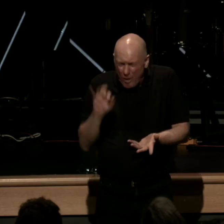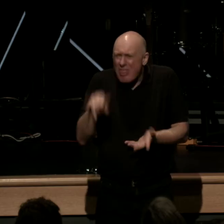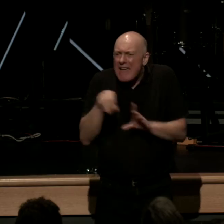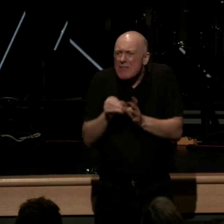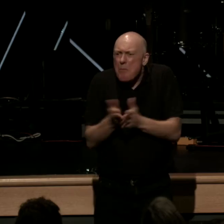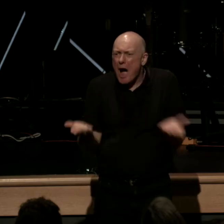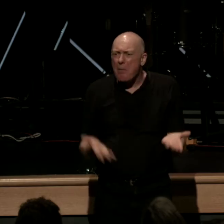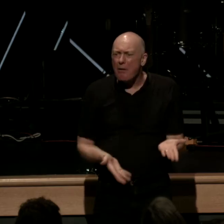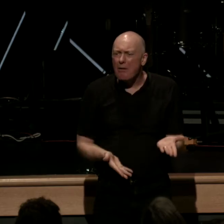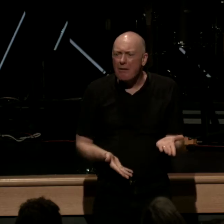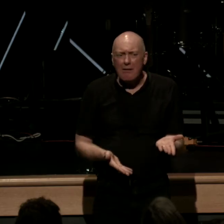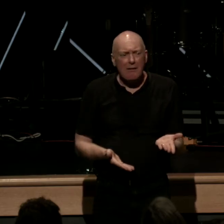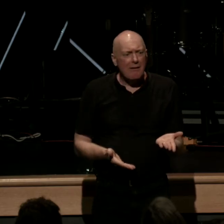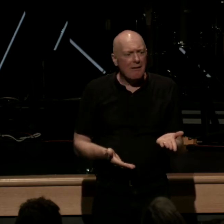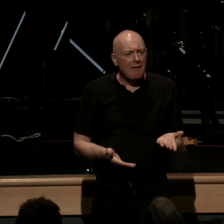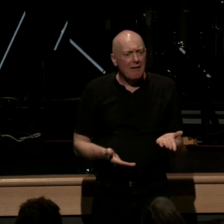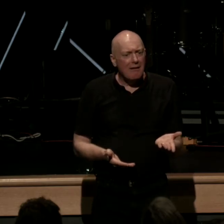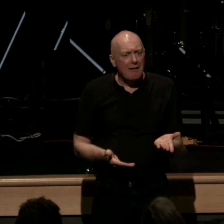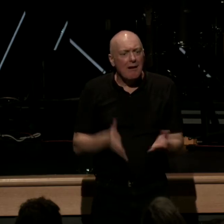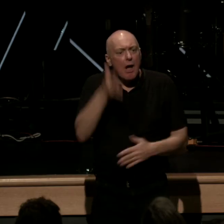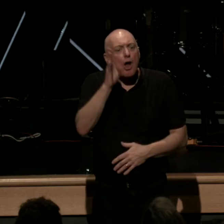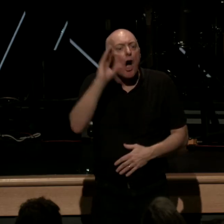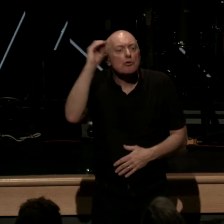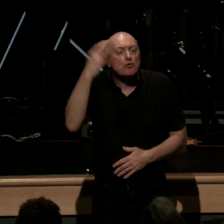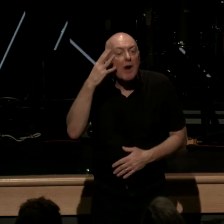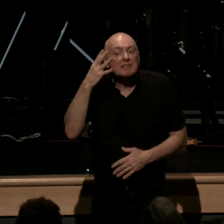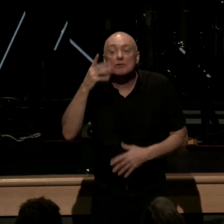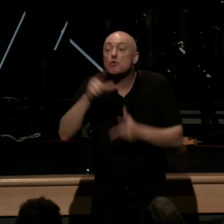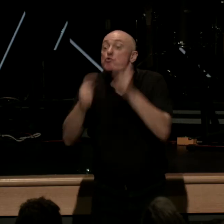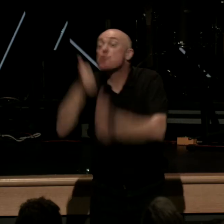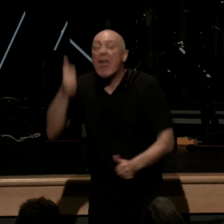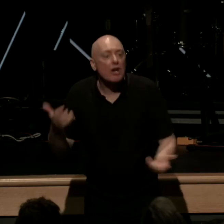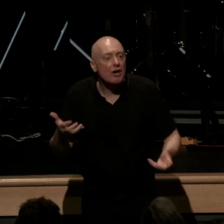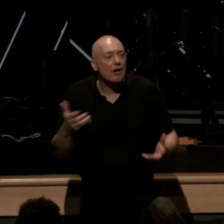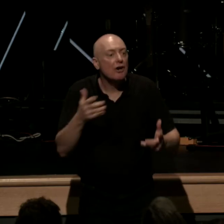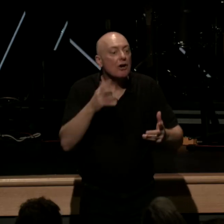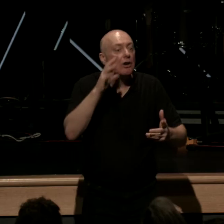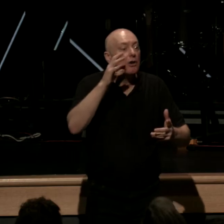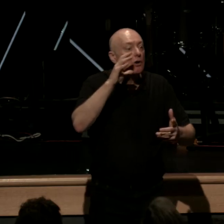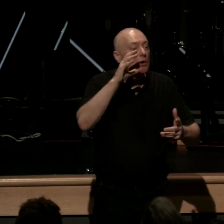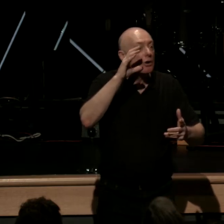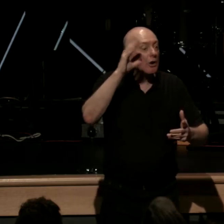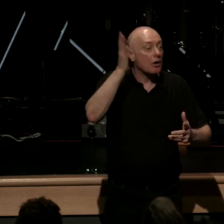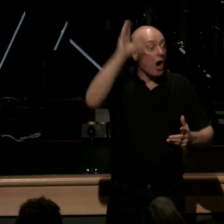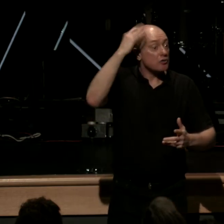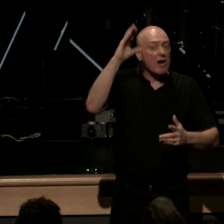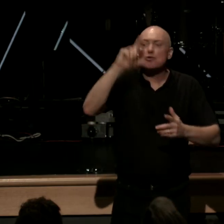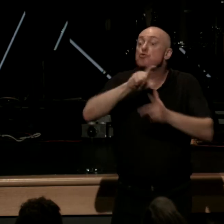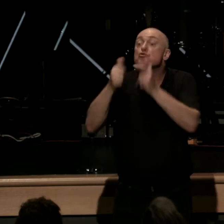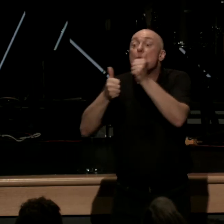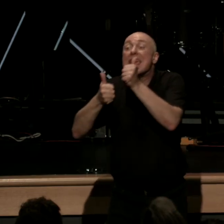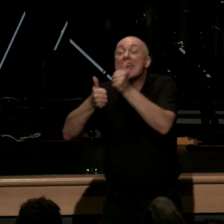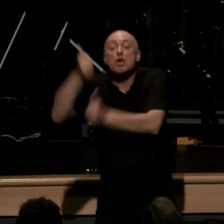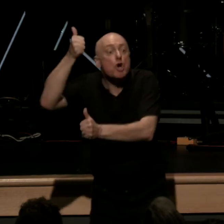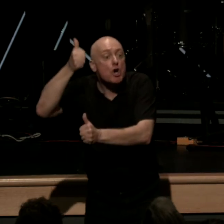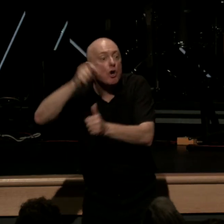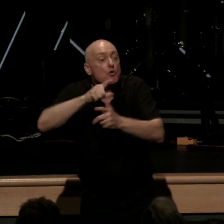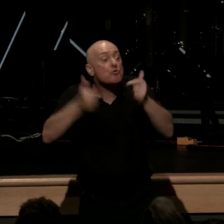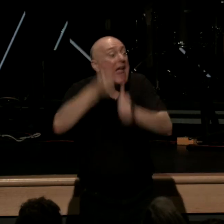Packer says but the reformer said God's grace is greater greater not just great it's greater greater than